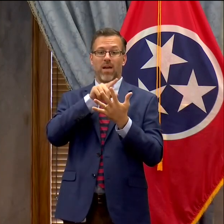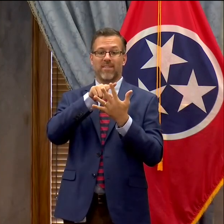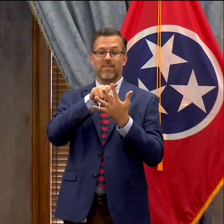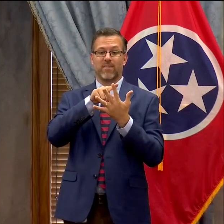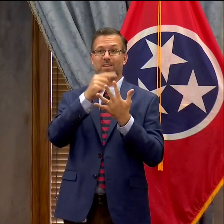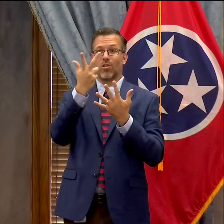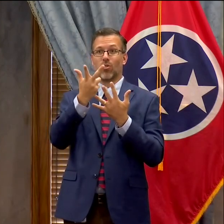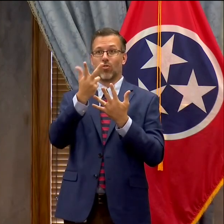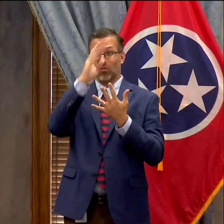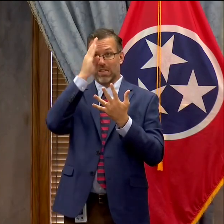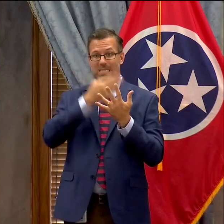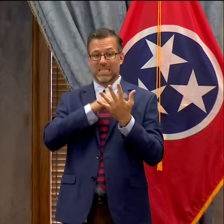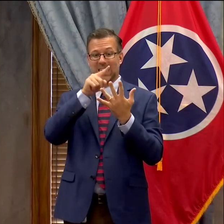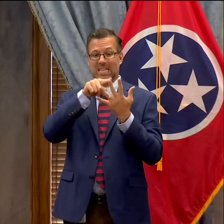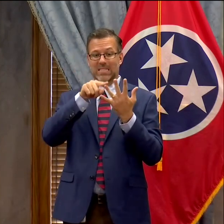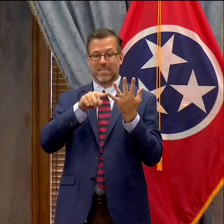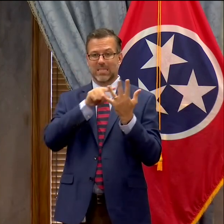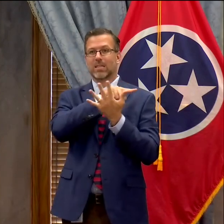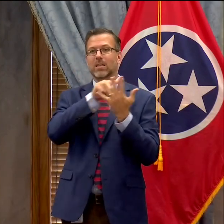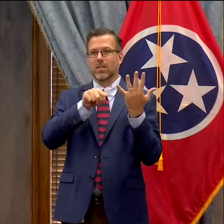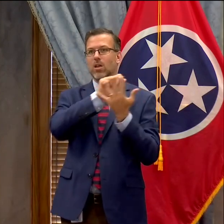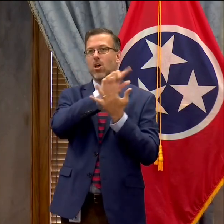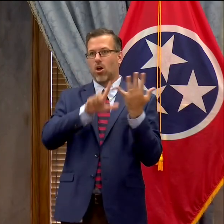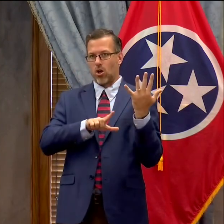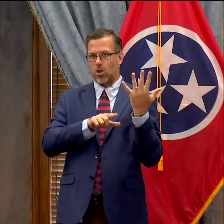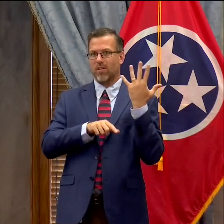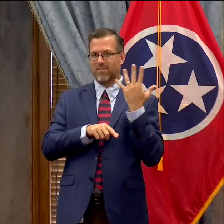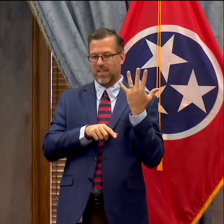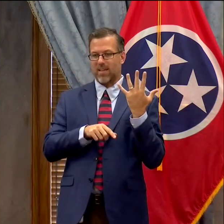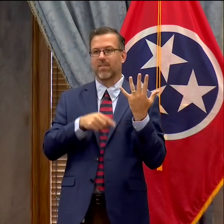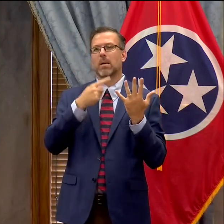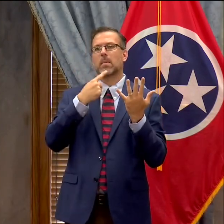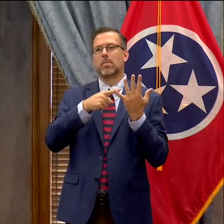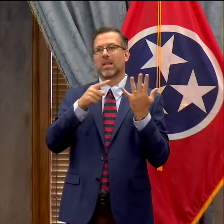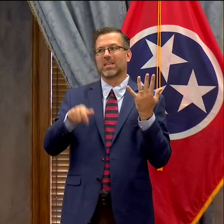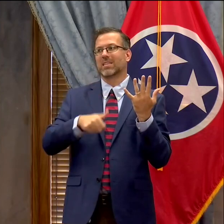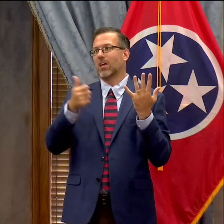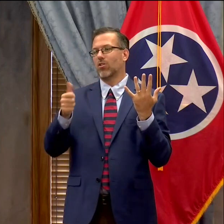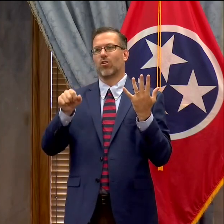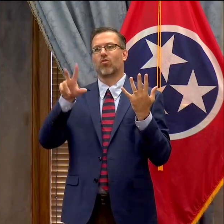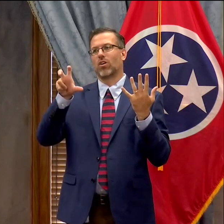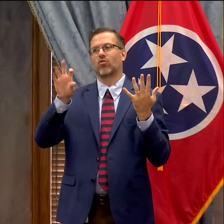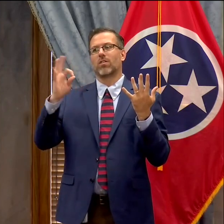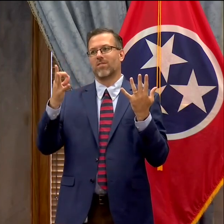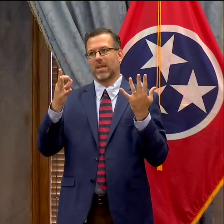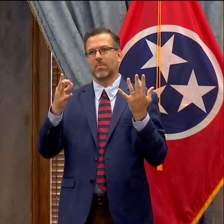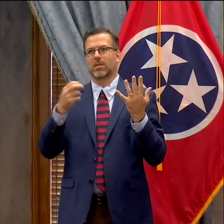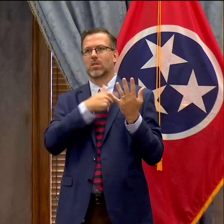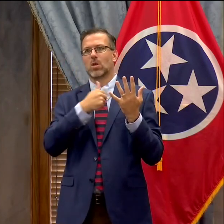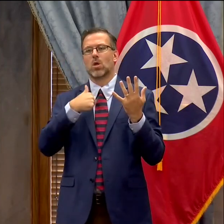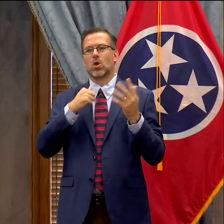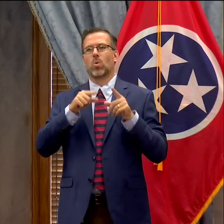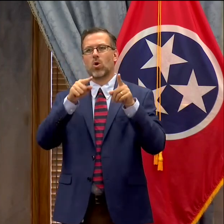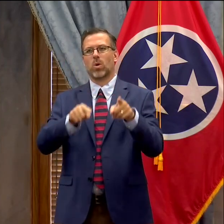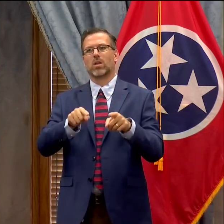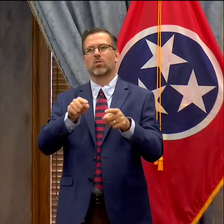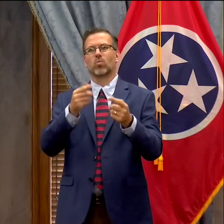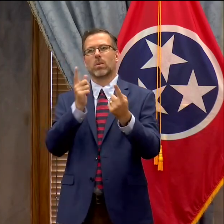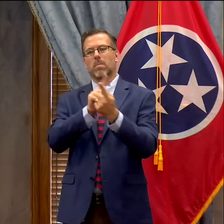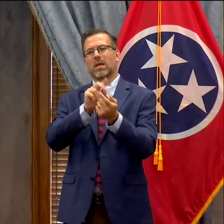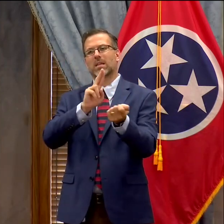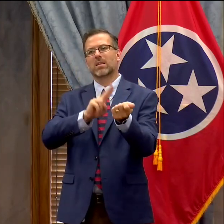what amounts to more than 600 individuals and more than 300 families quickly enrolled in Dr Natasha